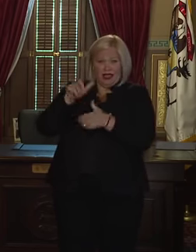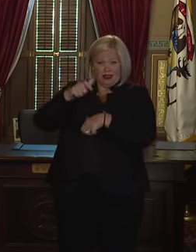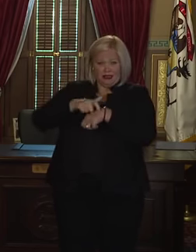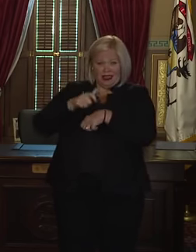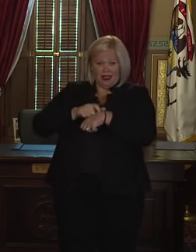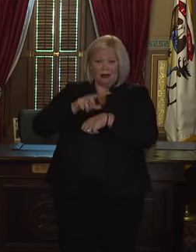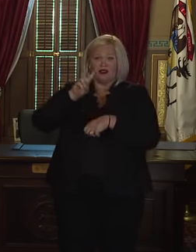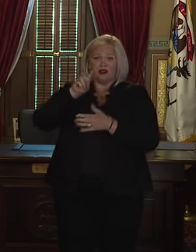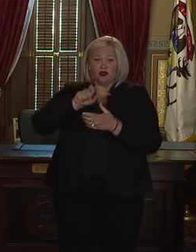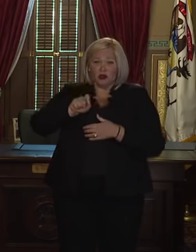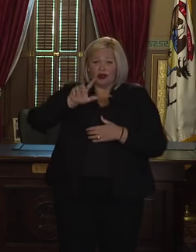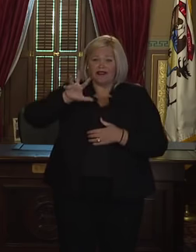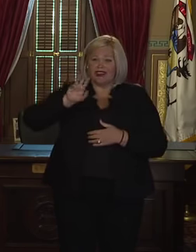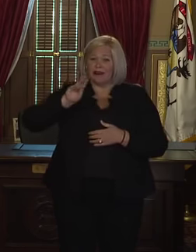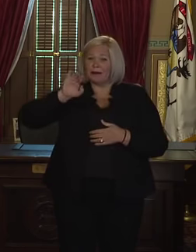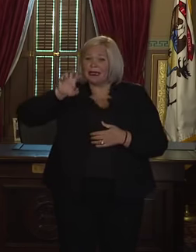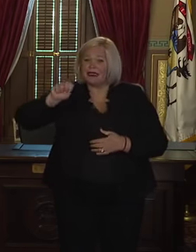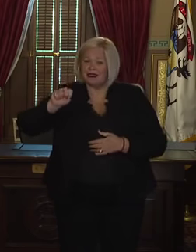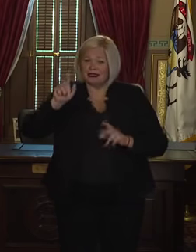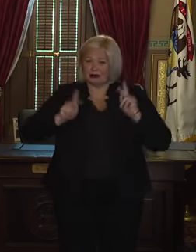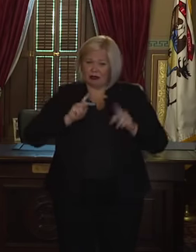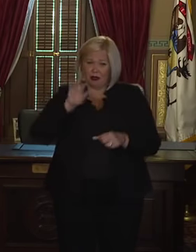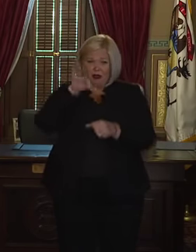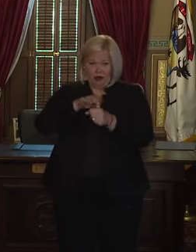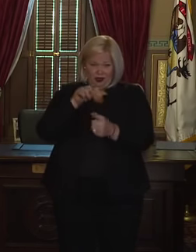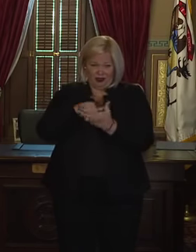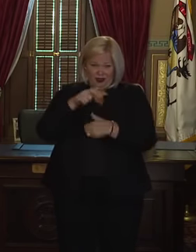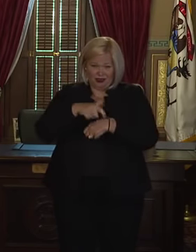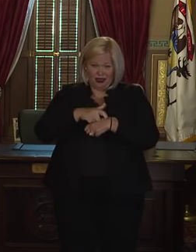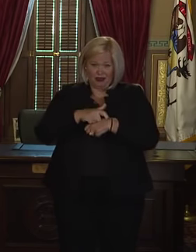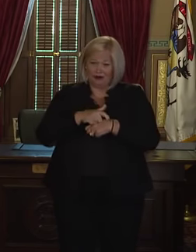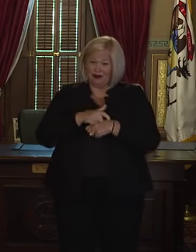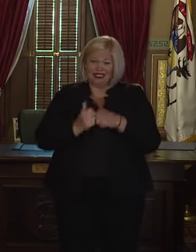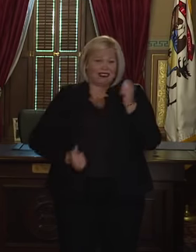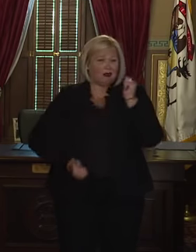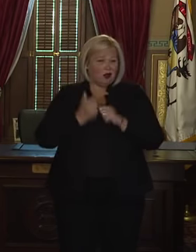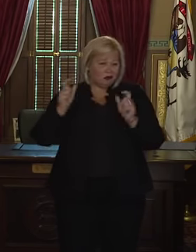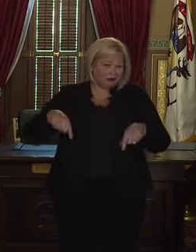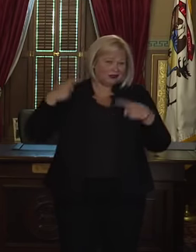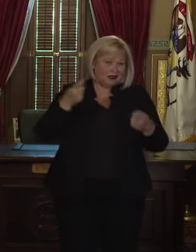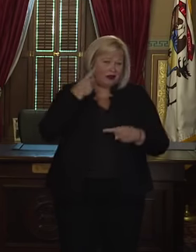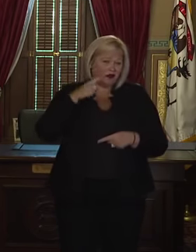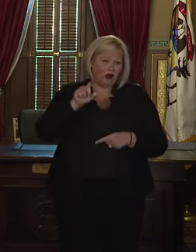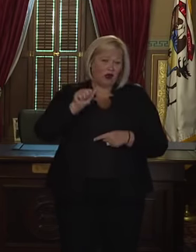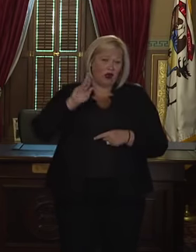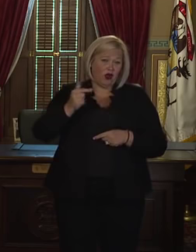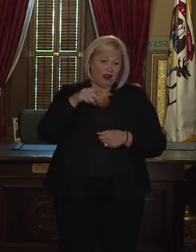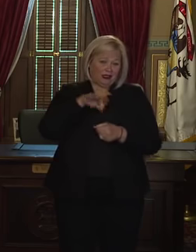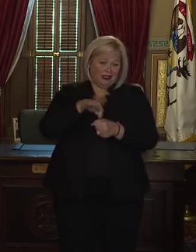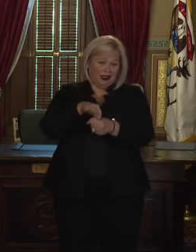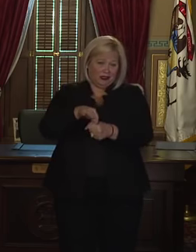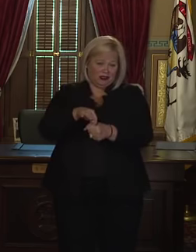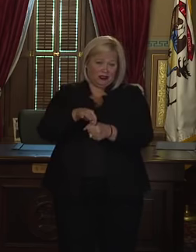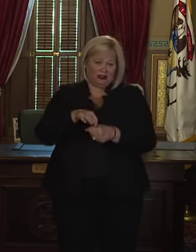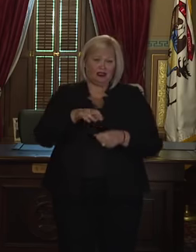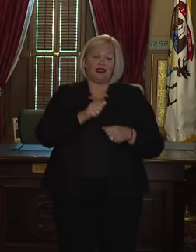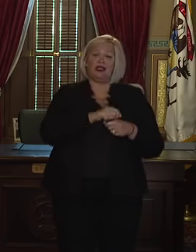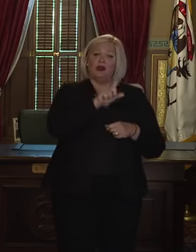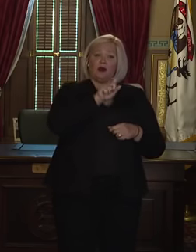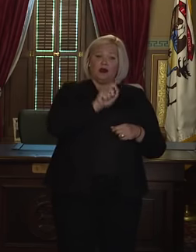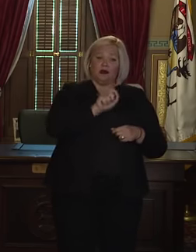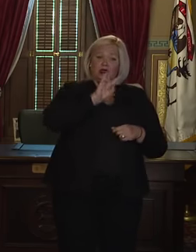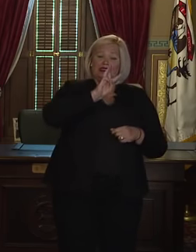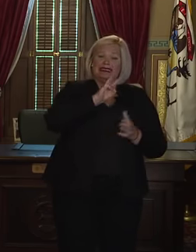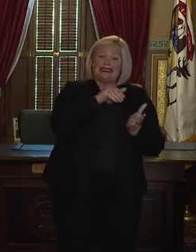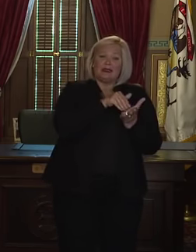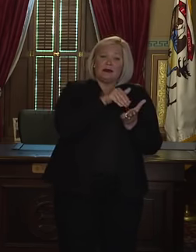and a half million Michiganders participated. It was a record for an August election with 1.6 million